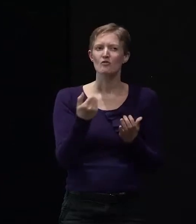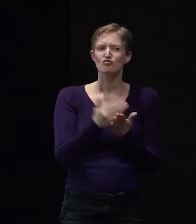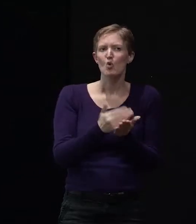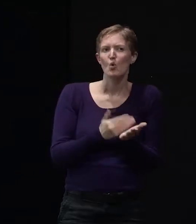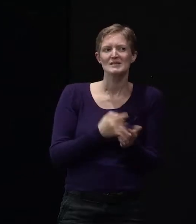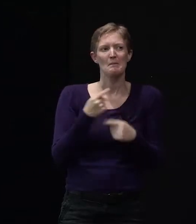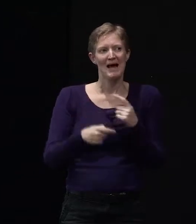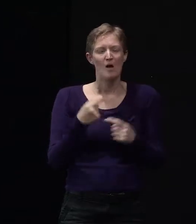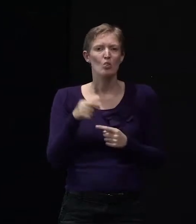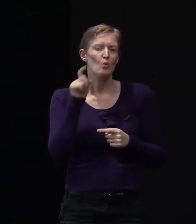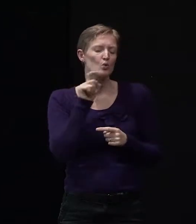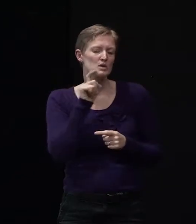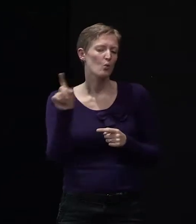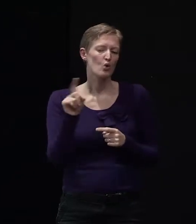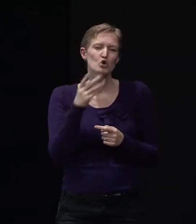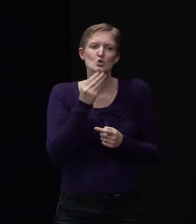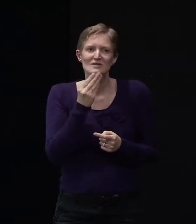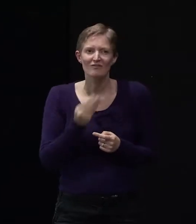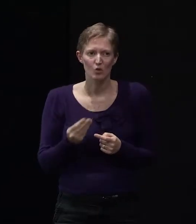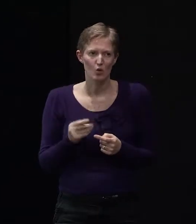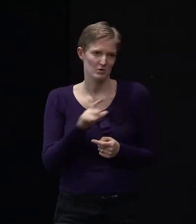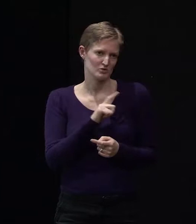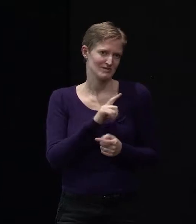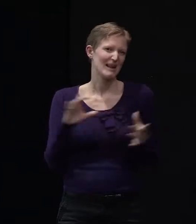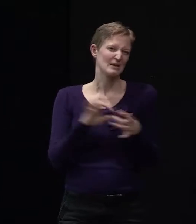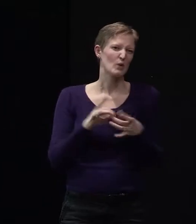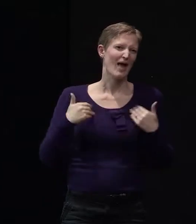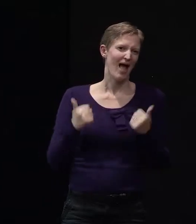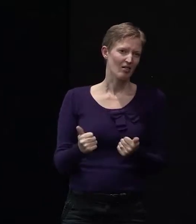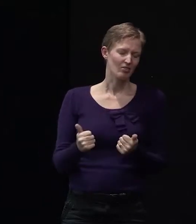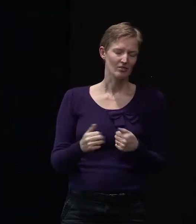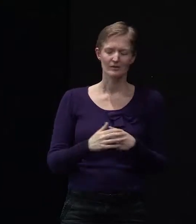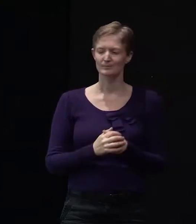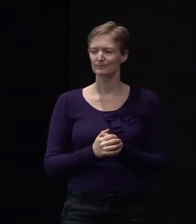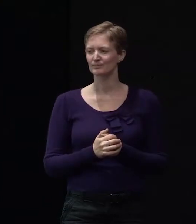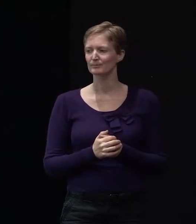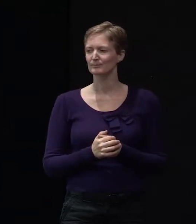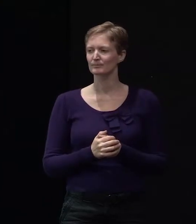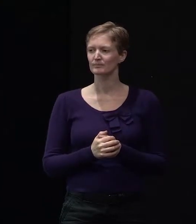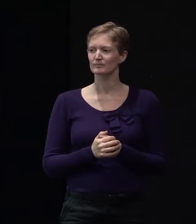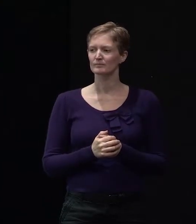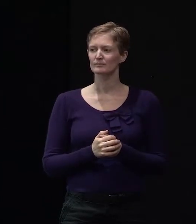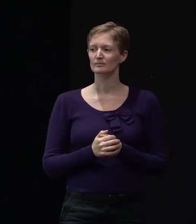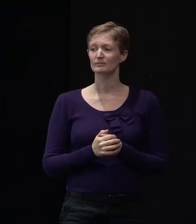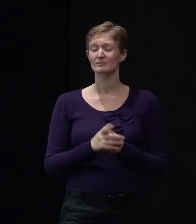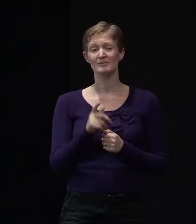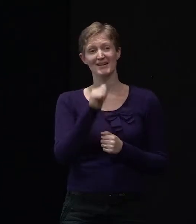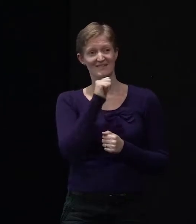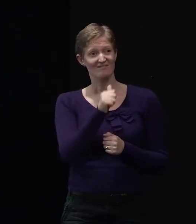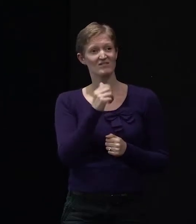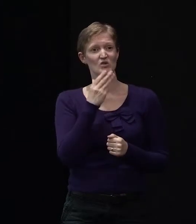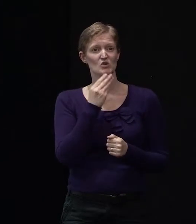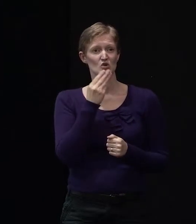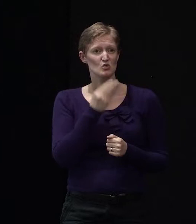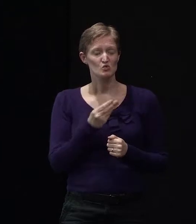what you use the rainwater for. There are health issues, obviously, to do with that. But generally speaking, if you're using it as